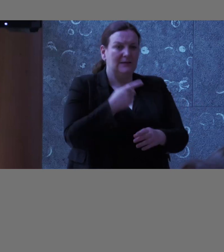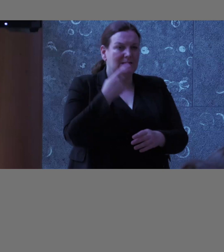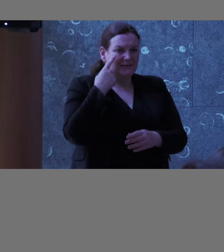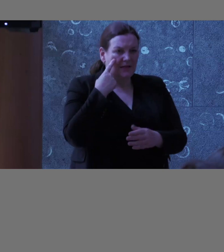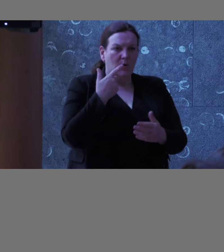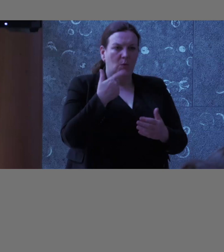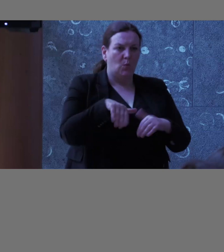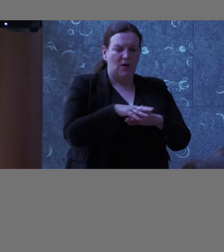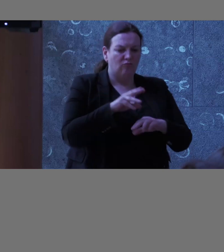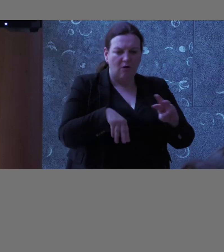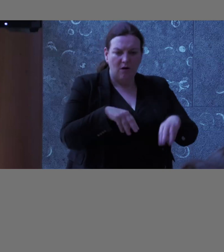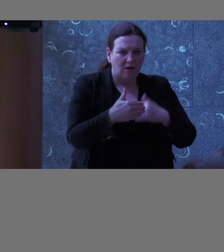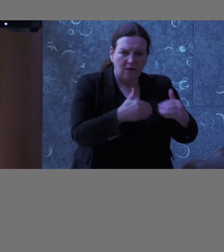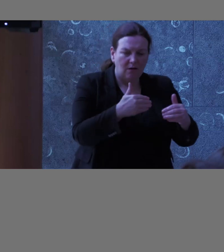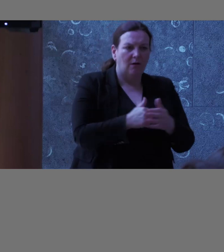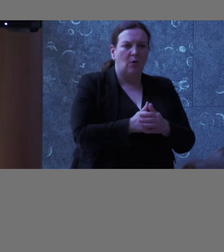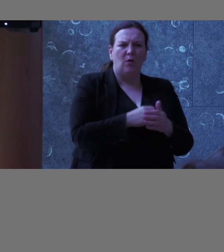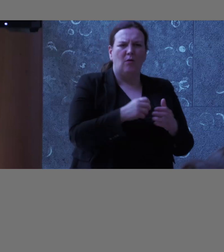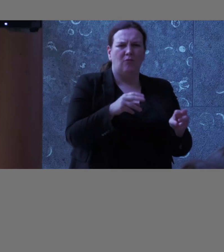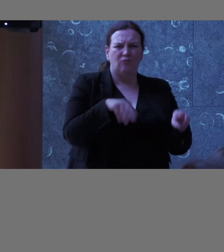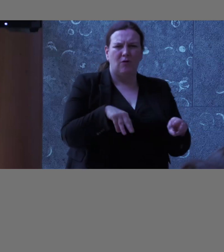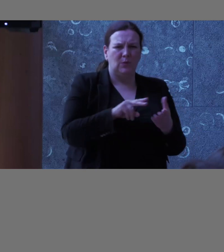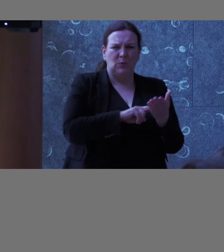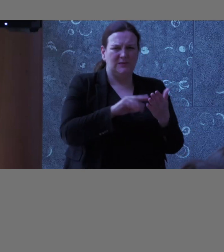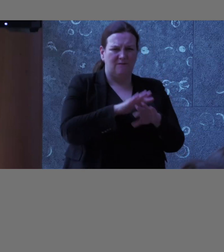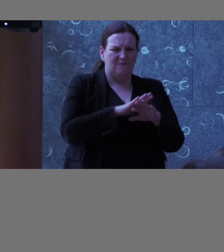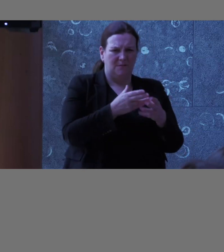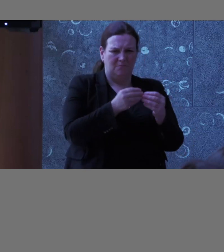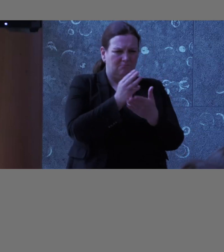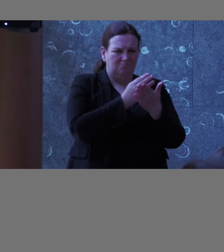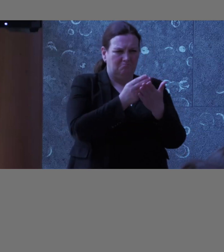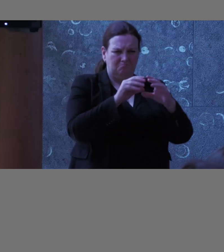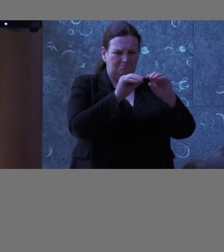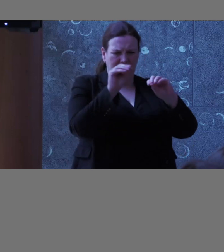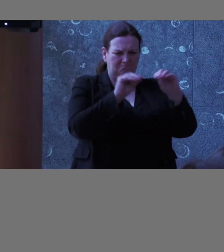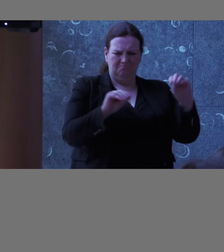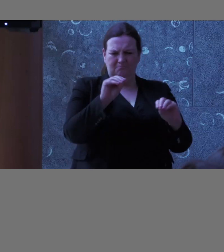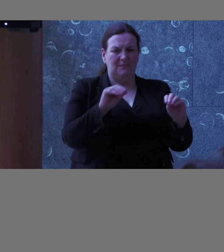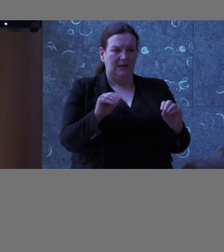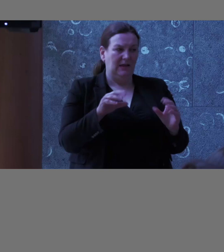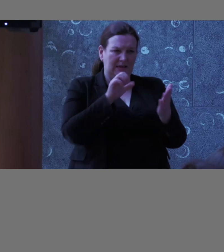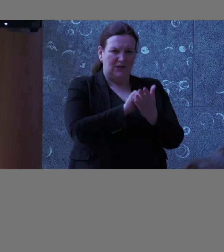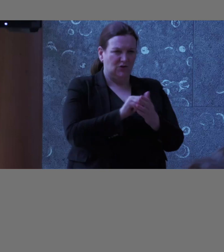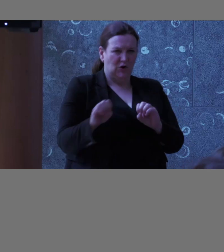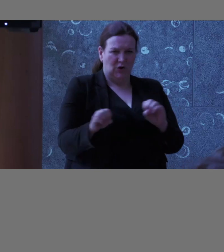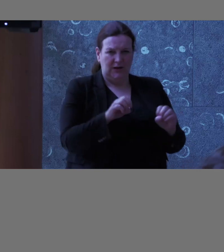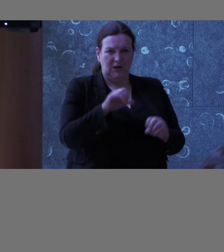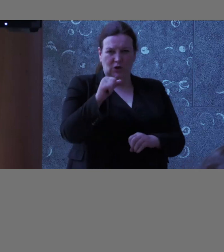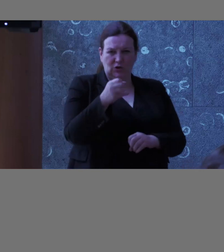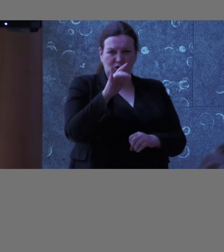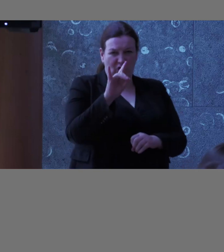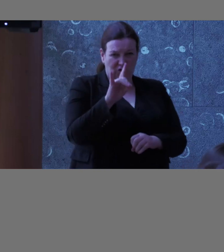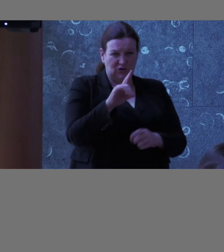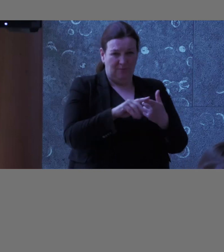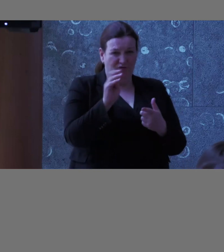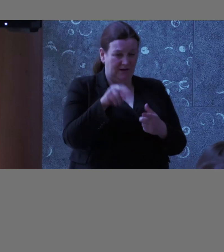tell us where we've gone wrong, or misuse of components, and so they catch a lot of things very early on. Now, things still do get through, we're not perfect.